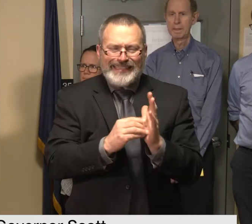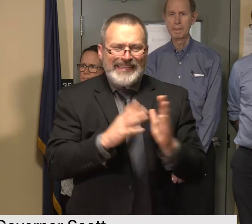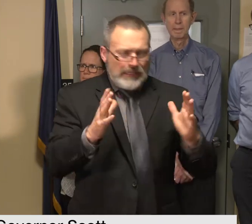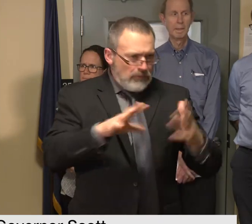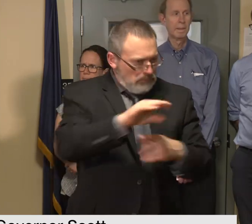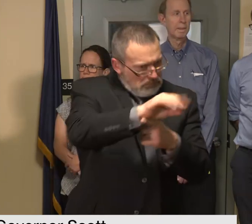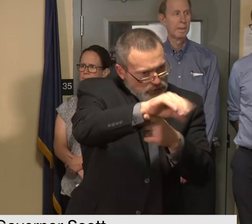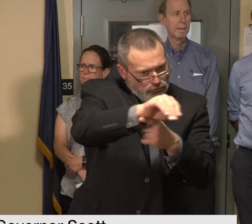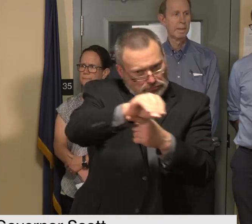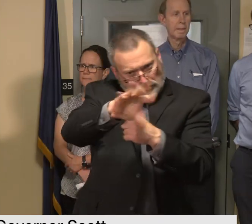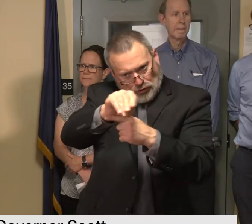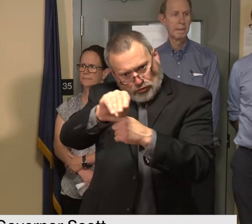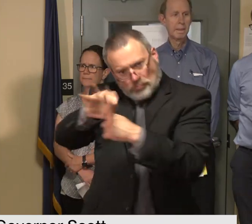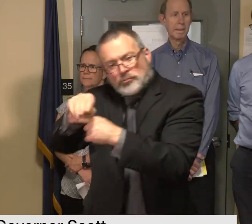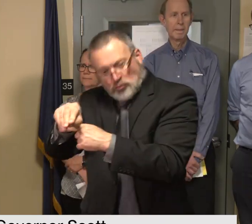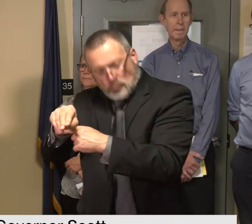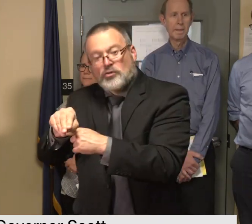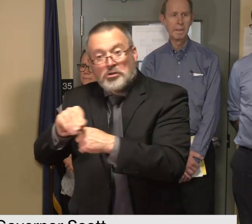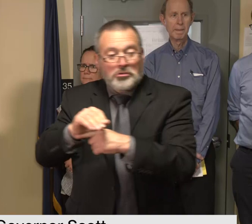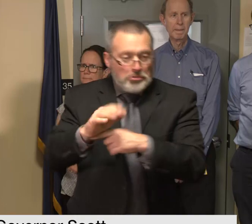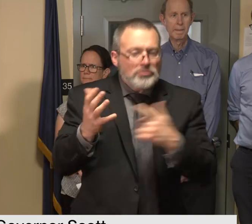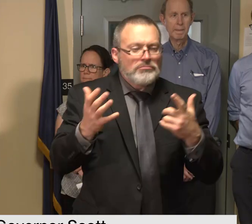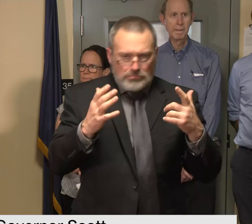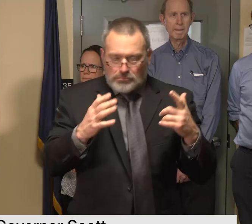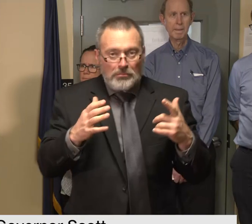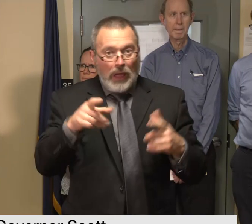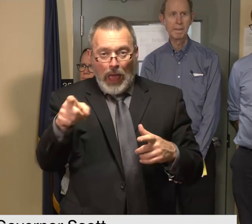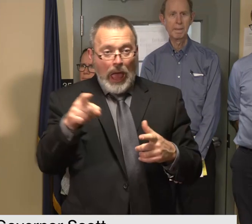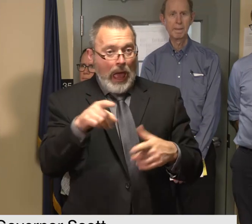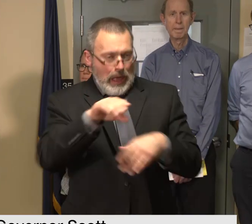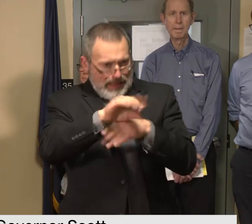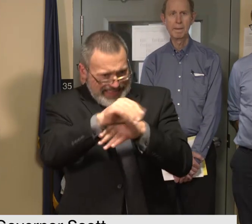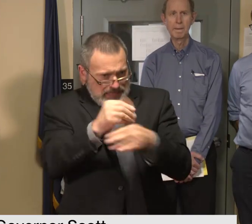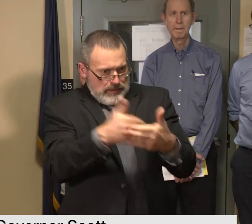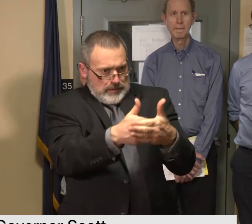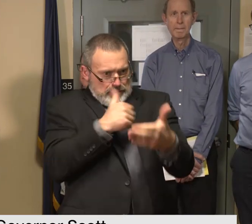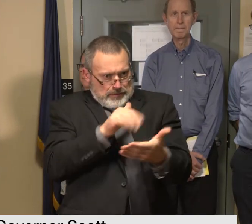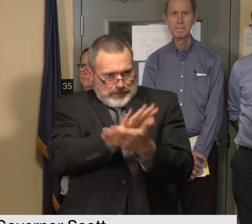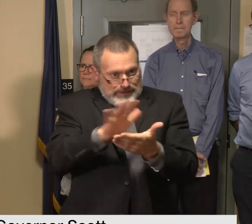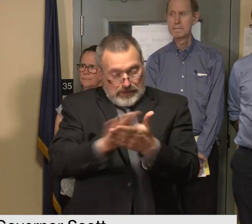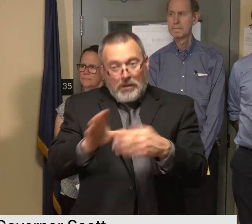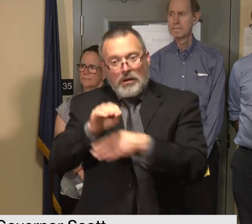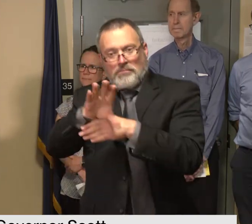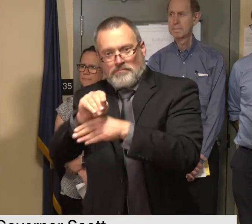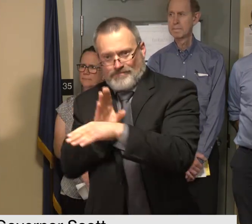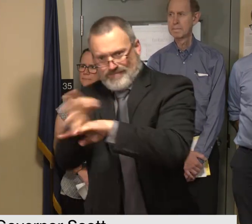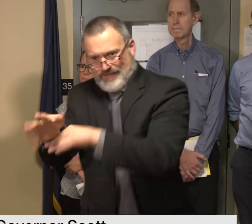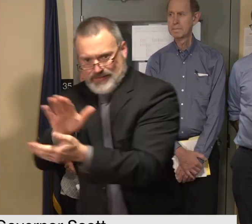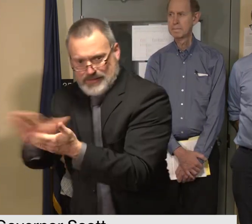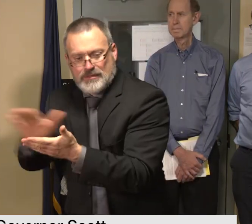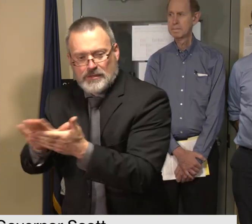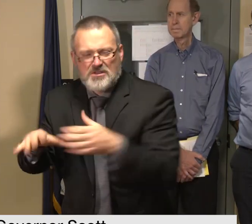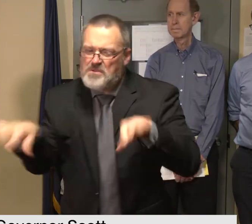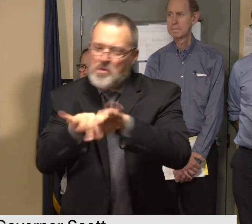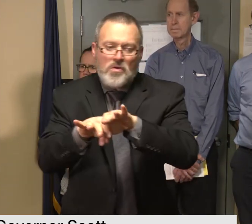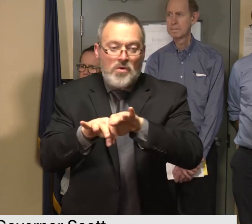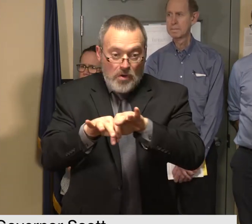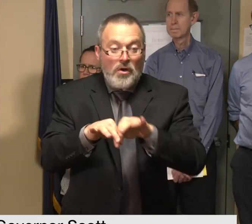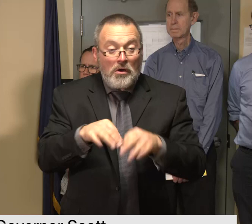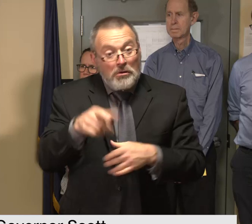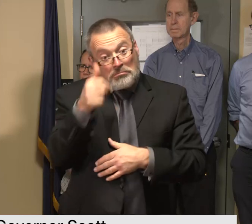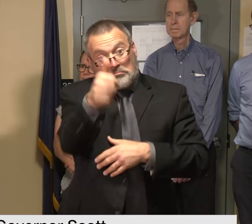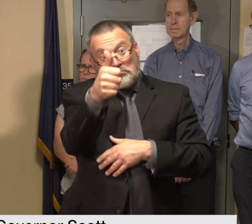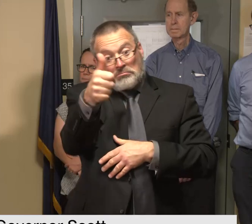as you proceed through your cleanup efforts save documentation of any expense that you incur during